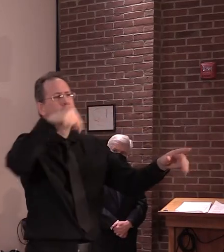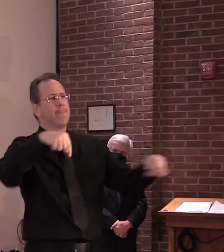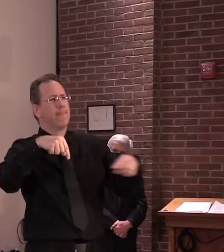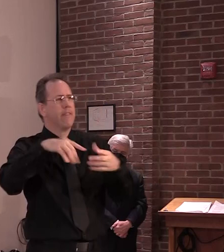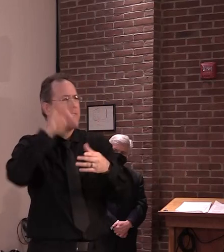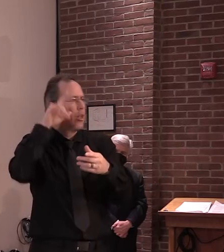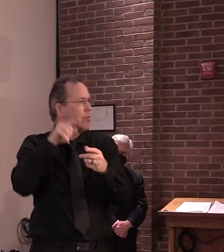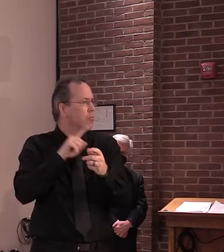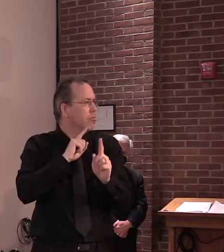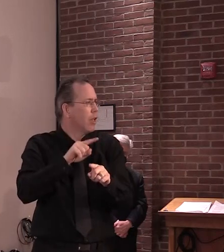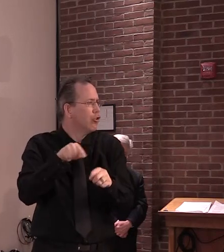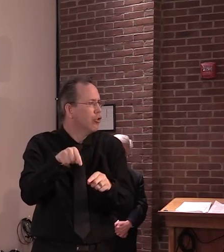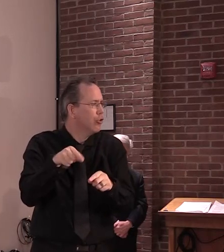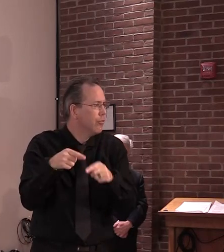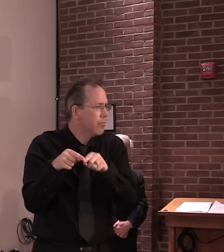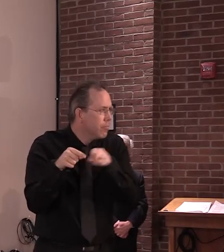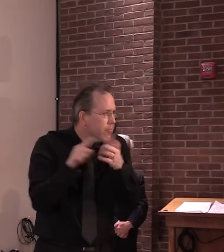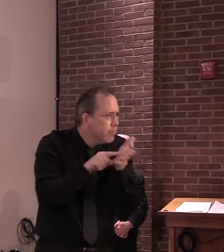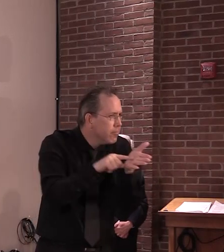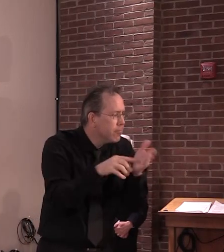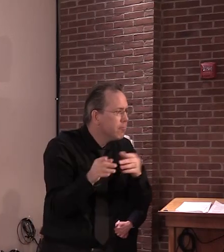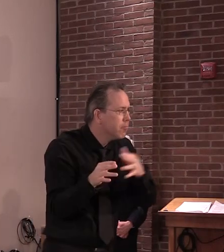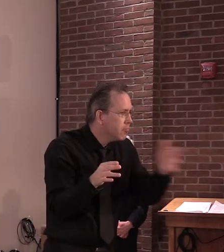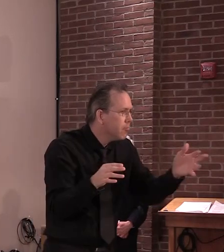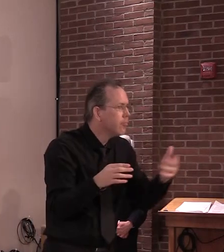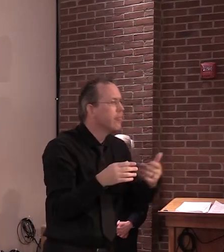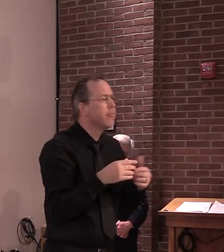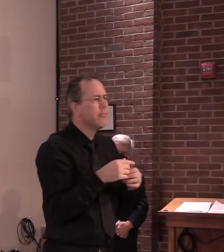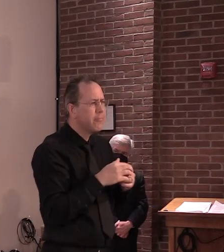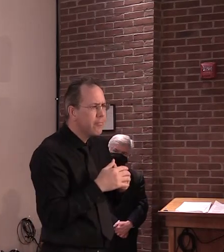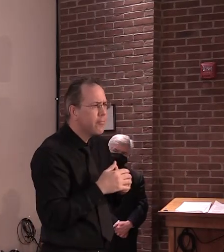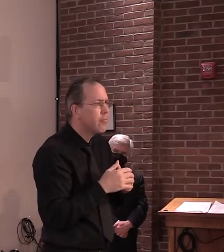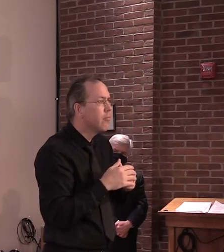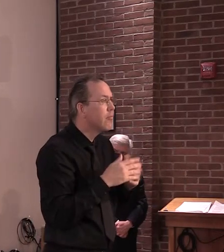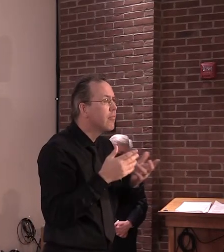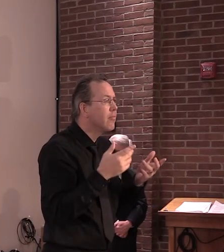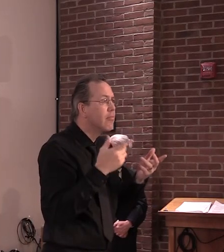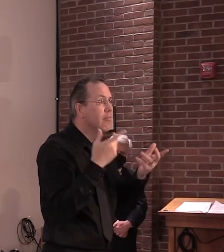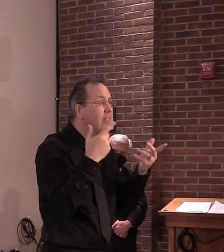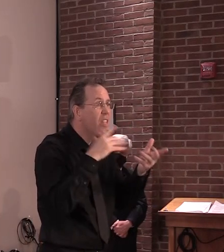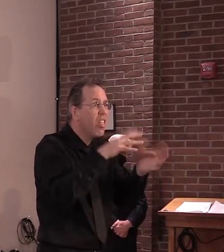crisis point in the management of that subsequent resurgence.